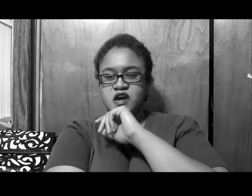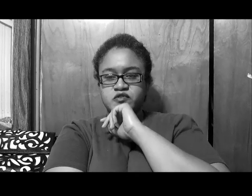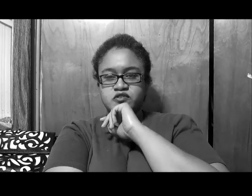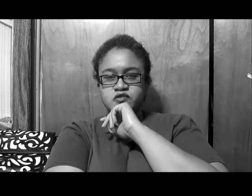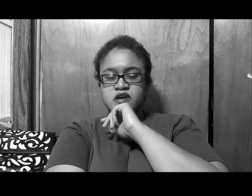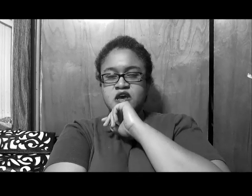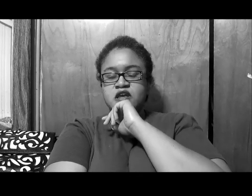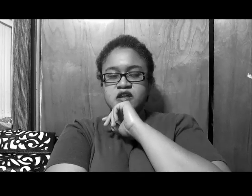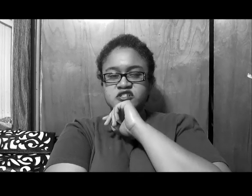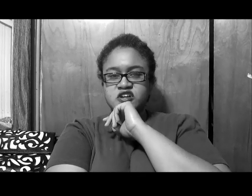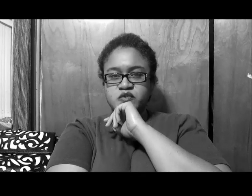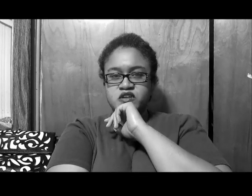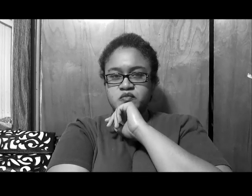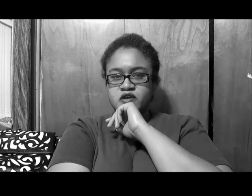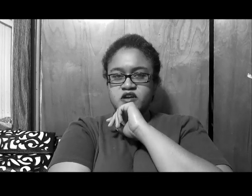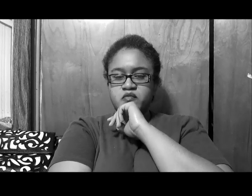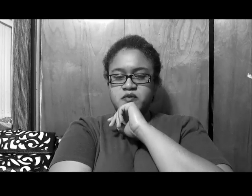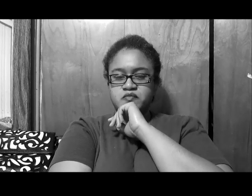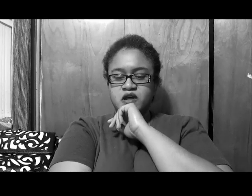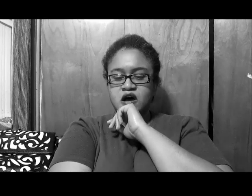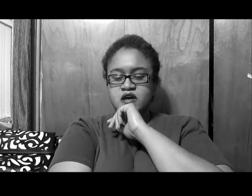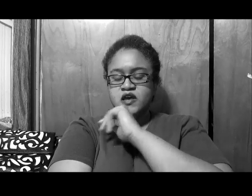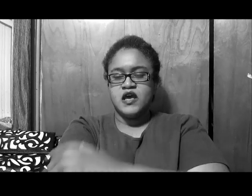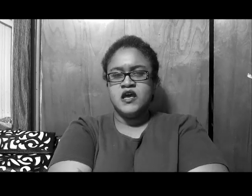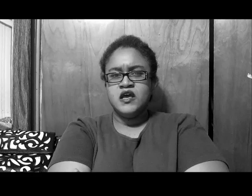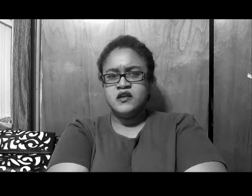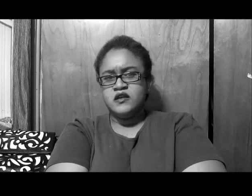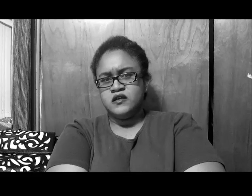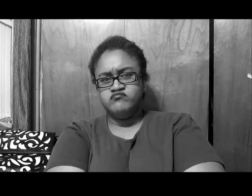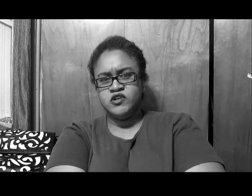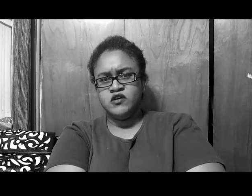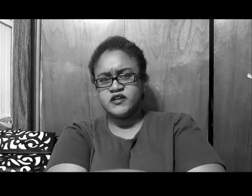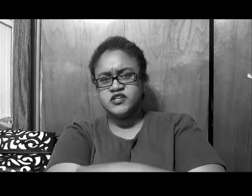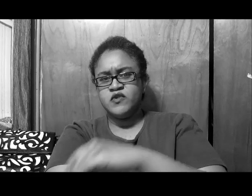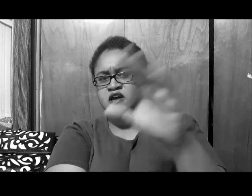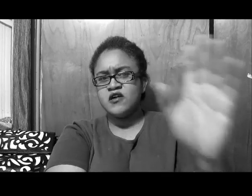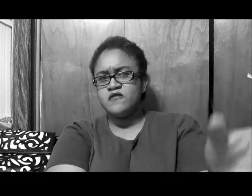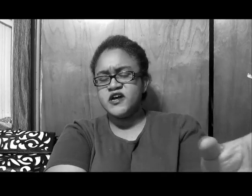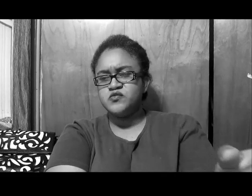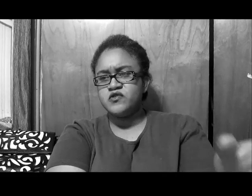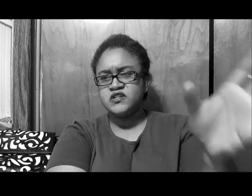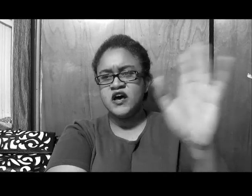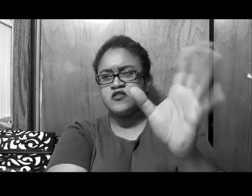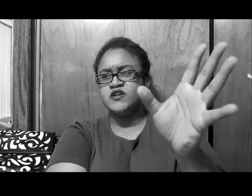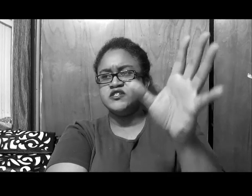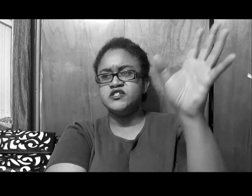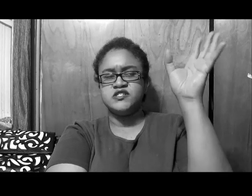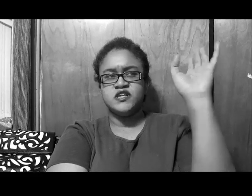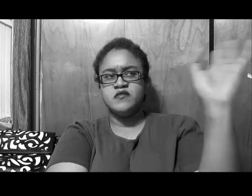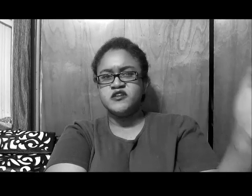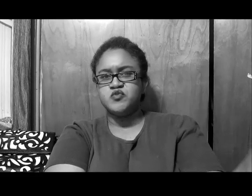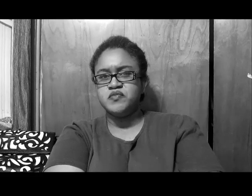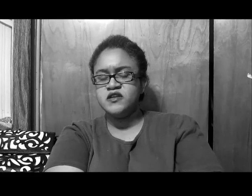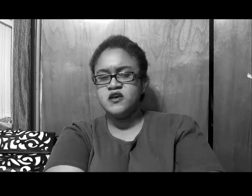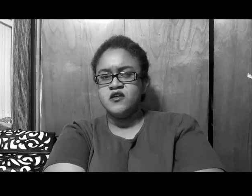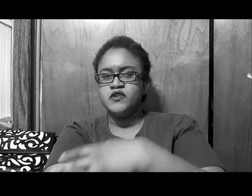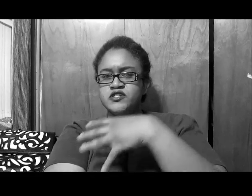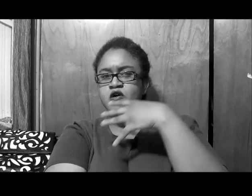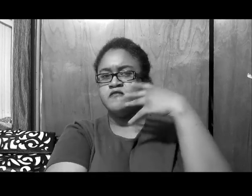opportunity, Kenya's another manipulator, blah, blah, blah, and, you know, like I said, we ain't gotta go fast, because a lot of questions are the same things repeated for these whole